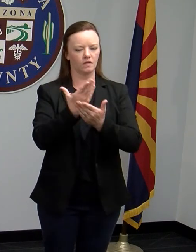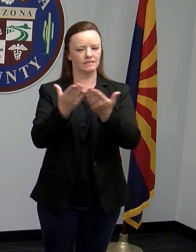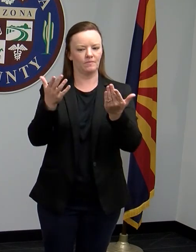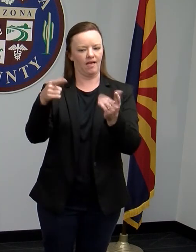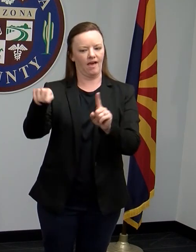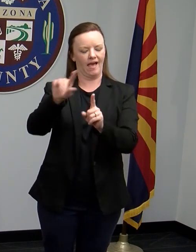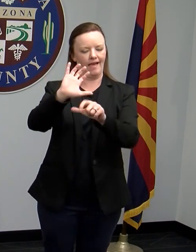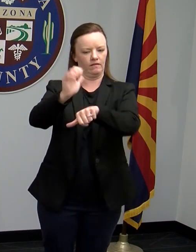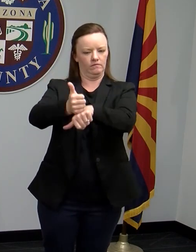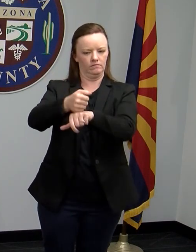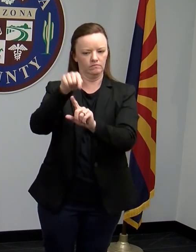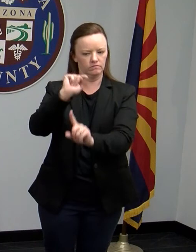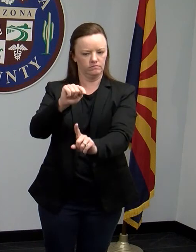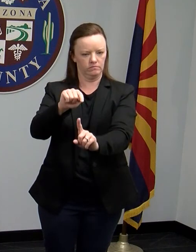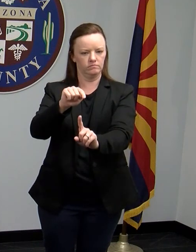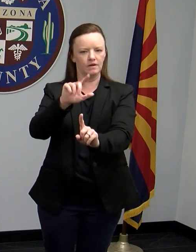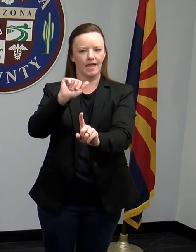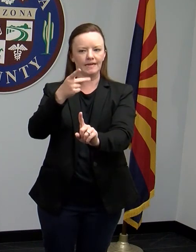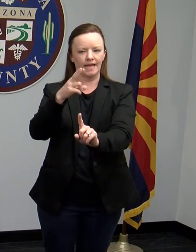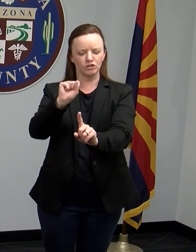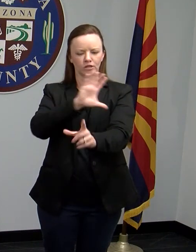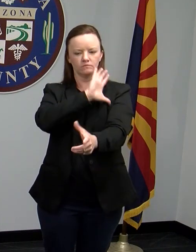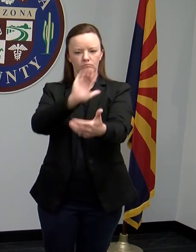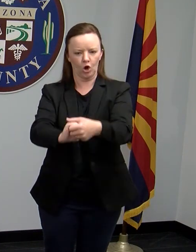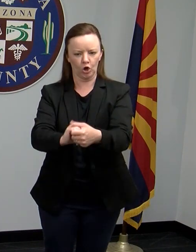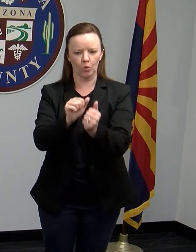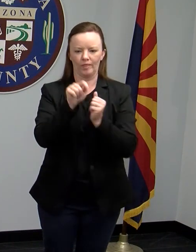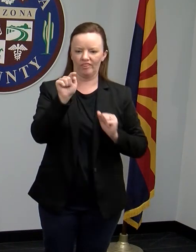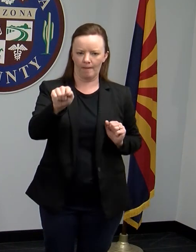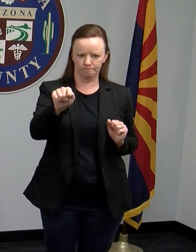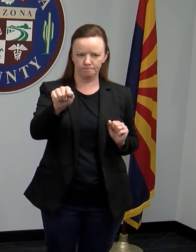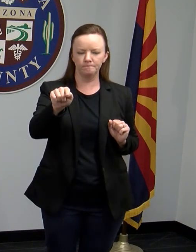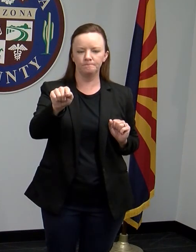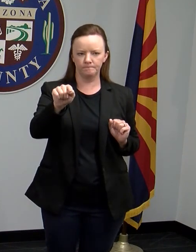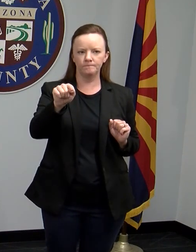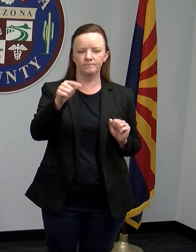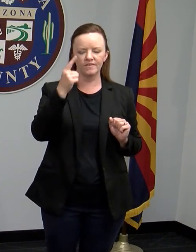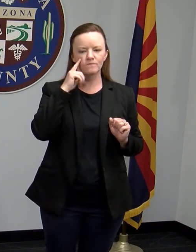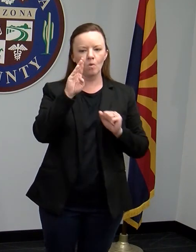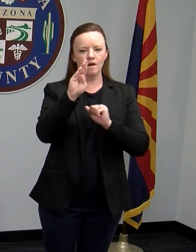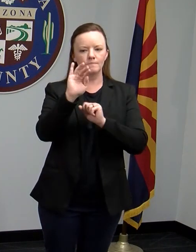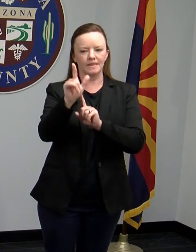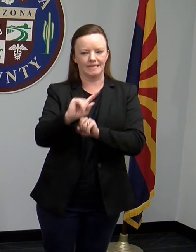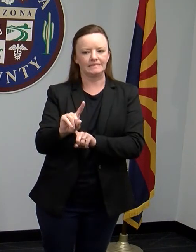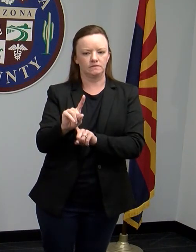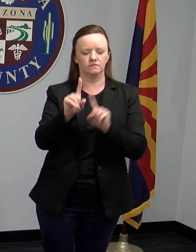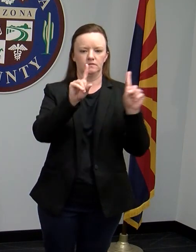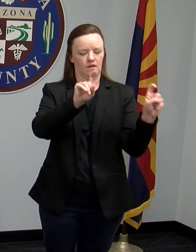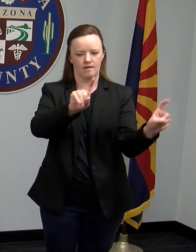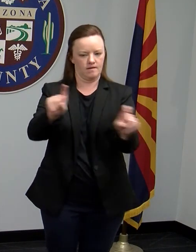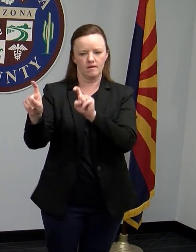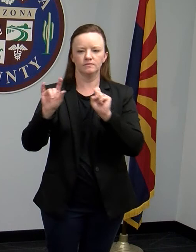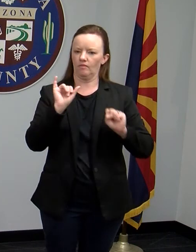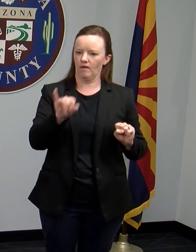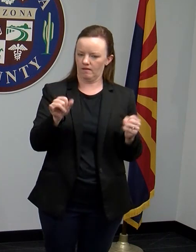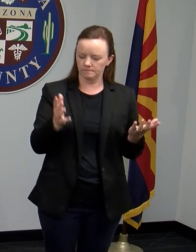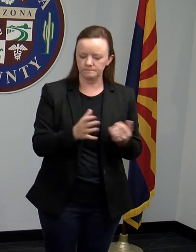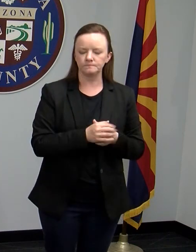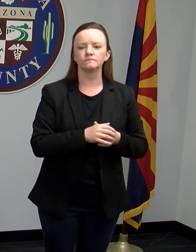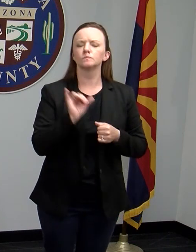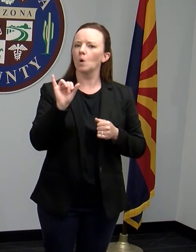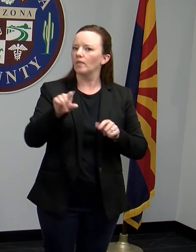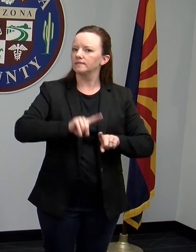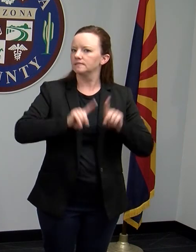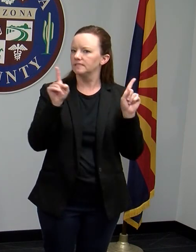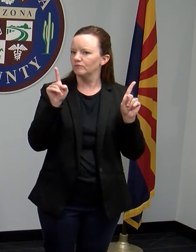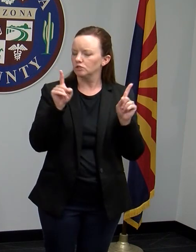already located, and that's who ADHS has partnered with for this blitz that they're calling it. And so that's the